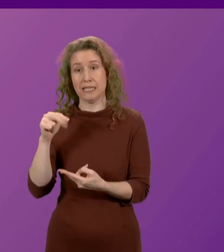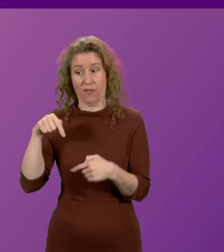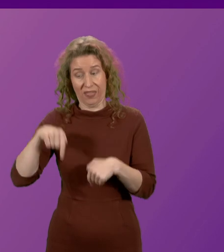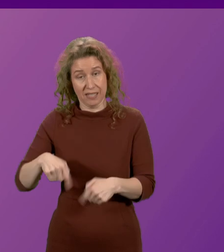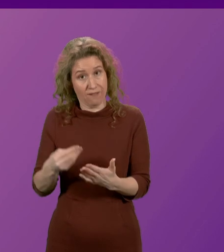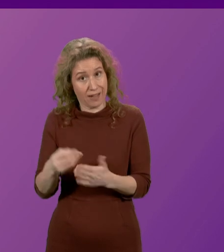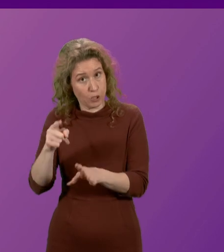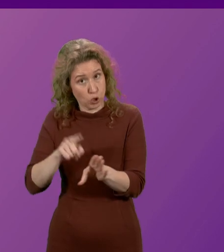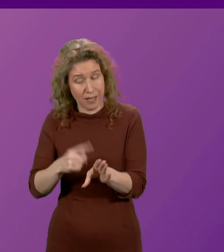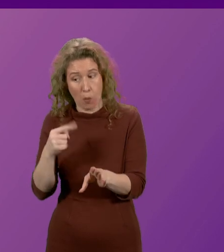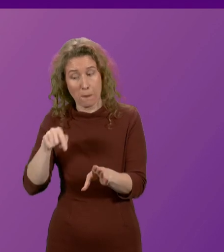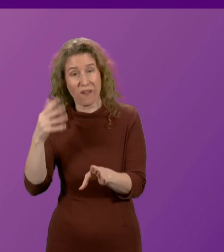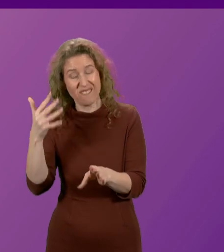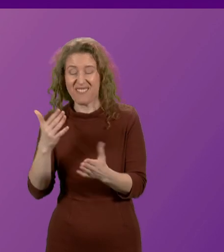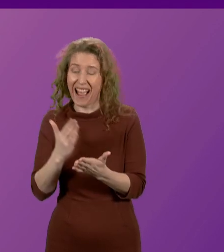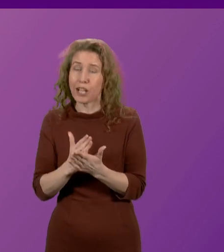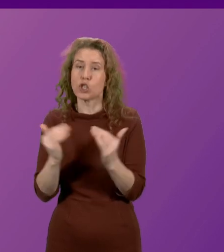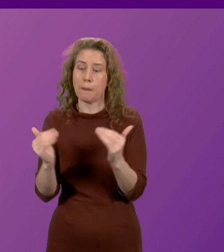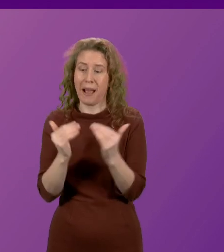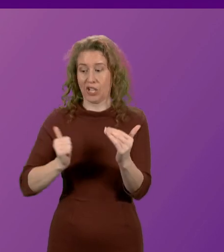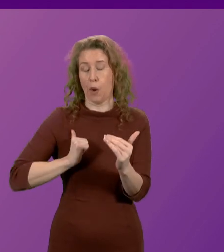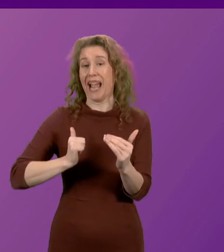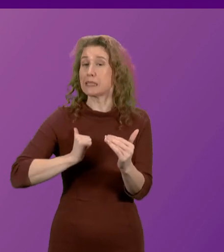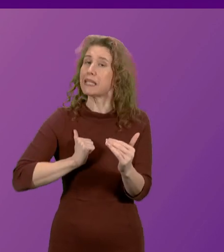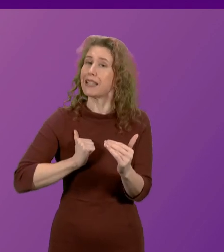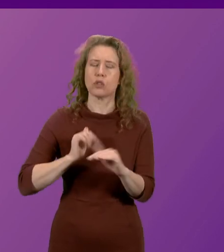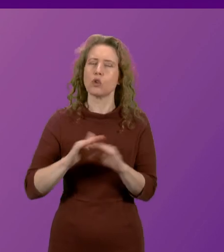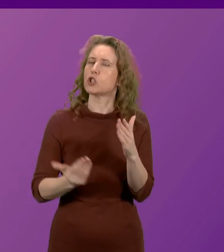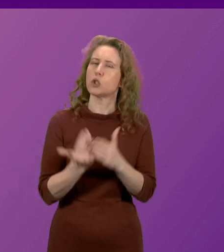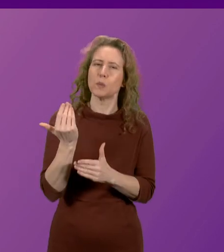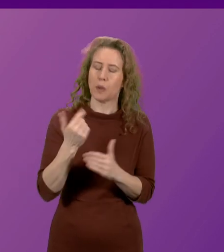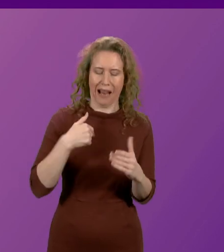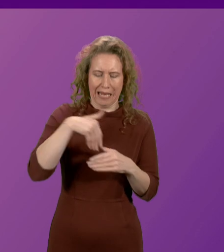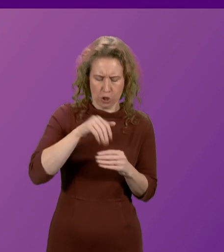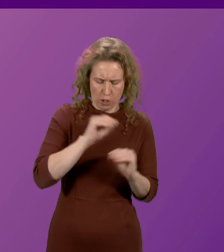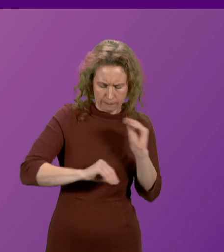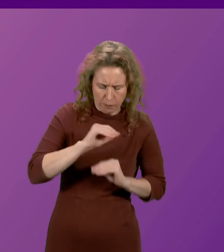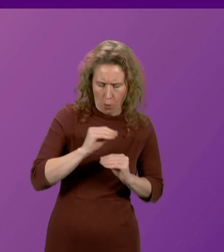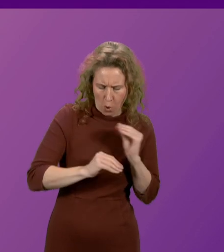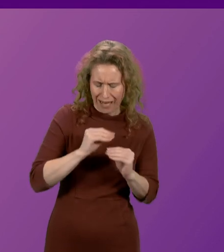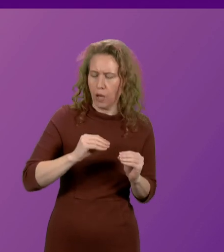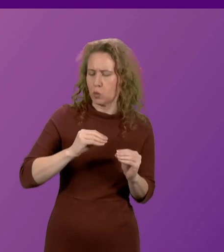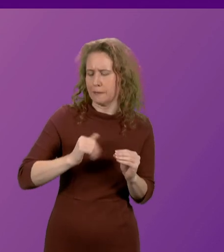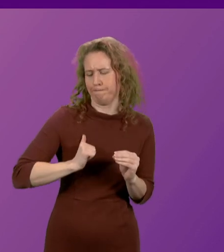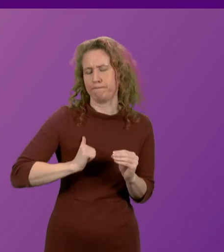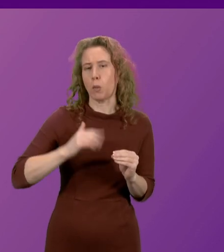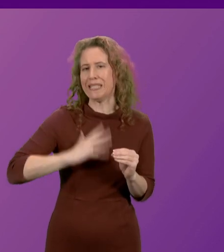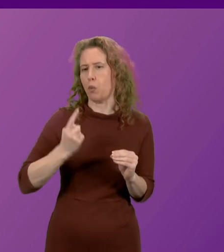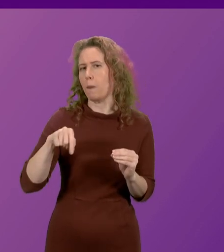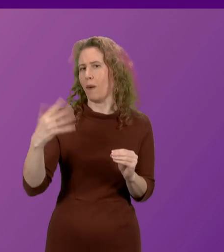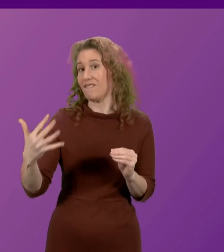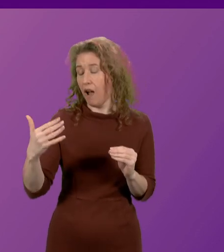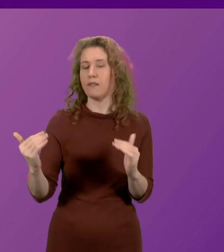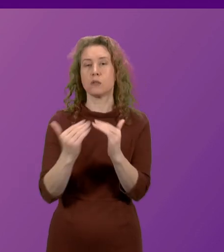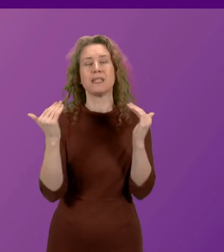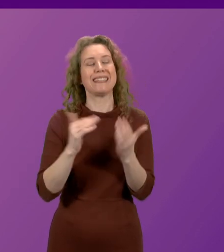this financial year largely accords with our expectations in our internal planning and is necessary to meet the costs of increased